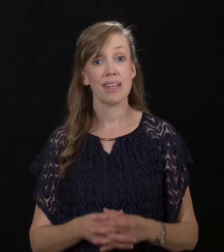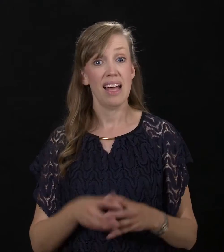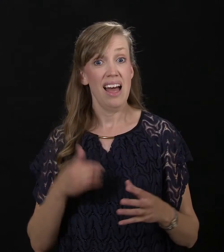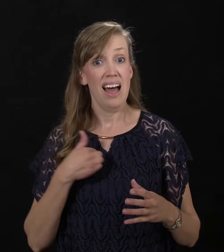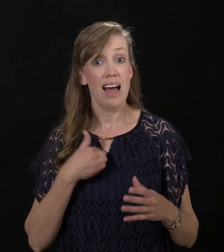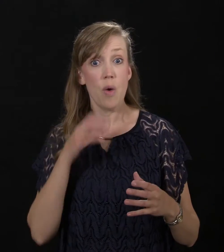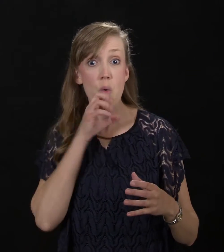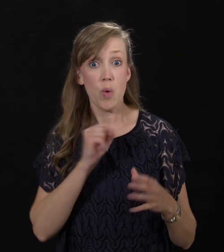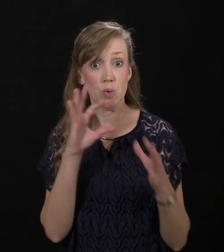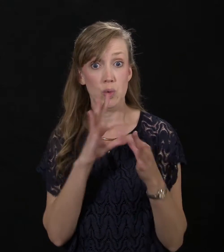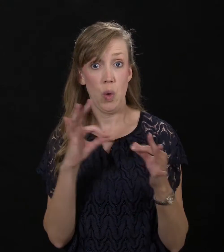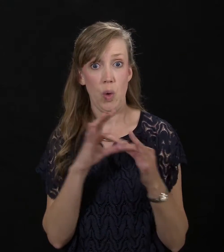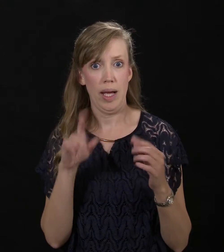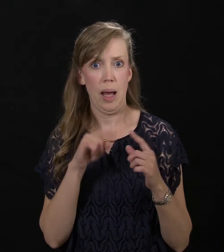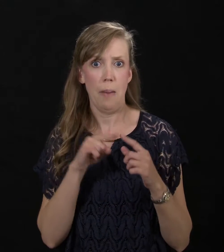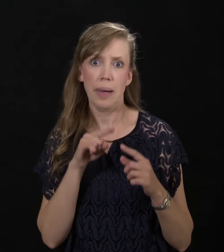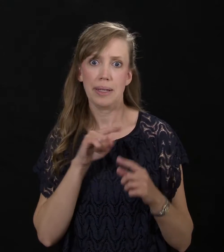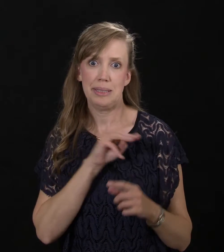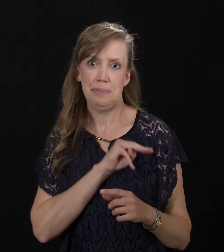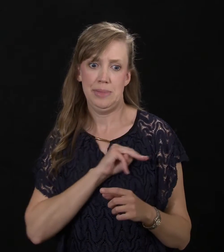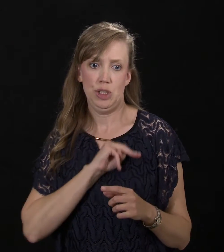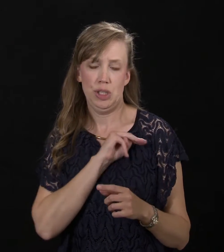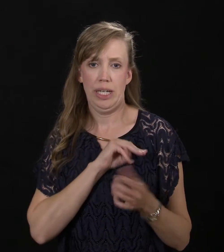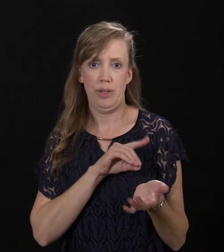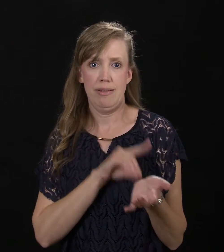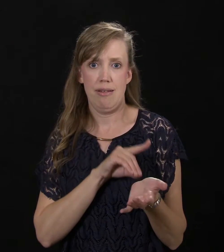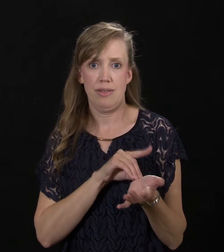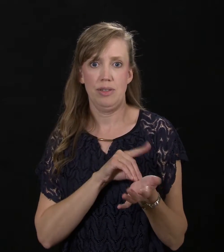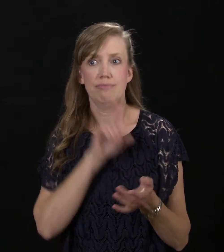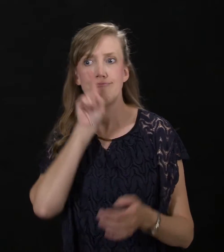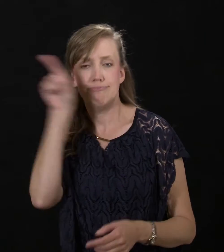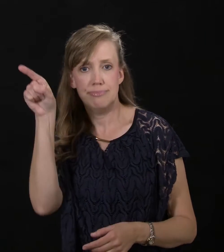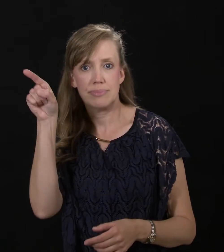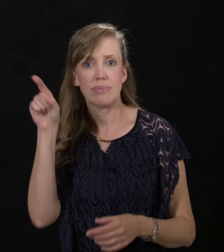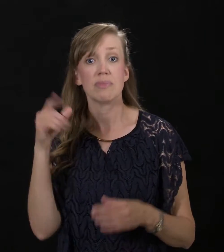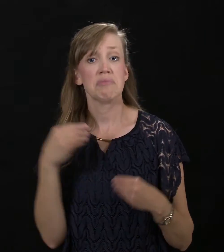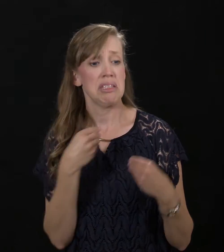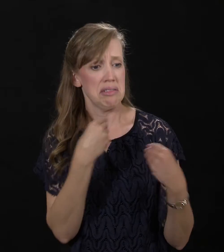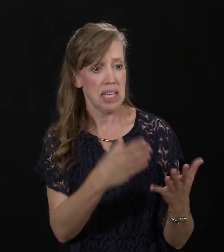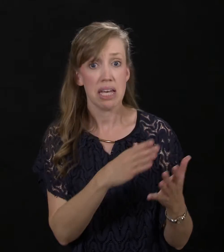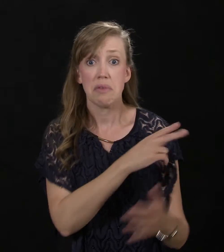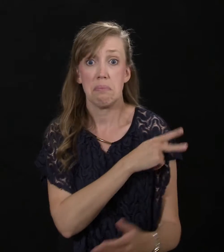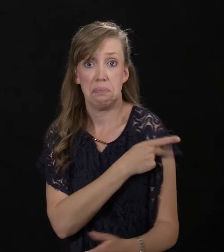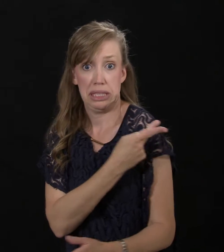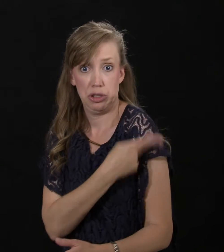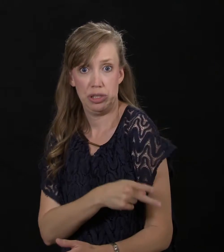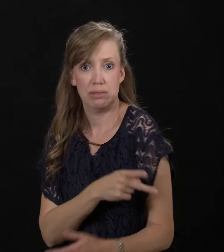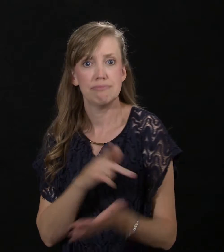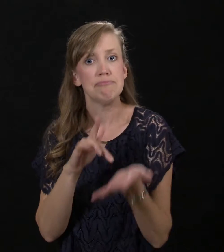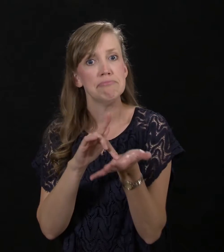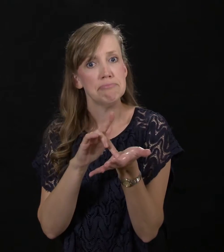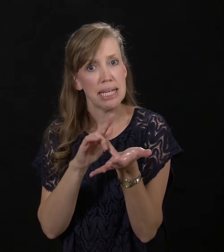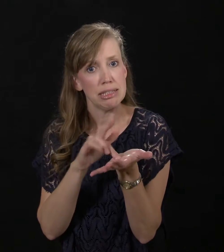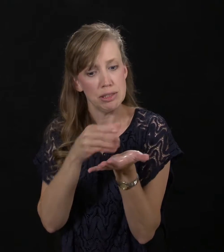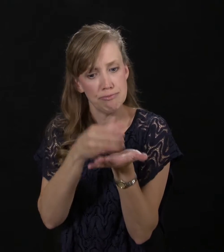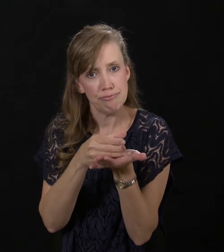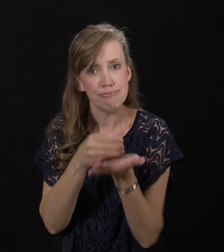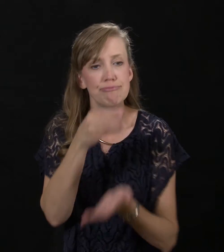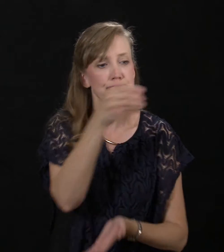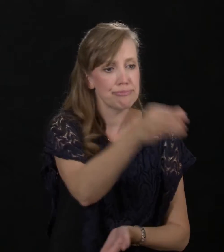There's an old story about a puzzled missionary whose patient was doing no better after receiving a bottle of medicine. The sick man had taken that bottle of